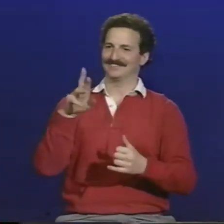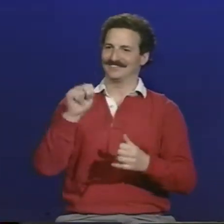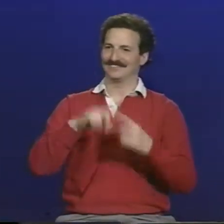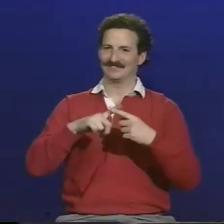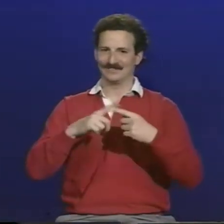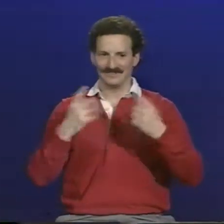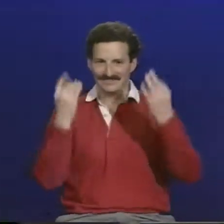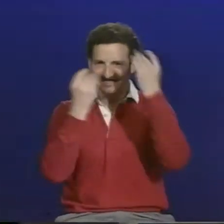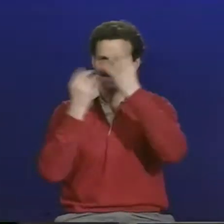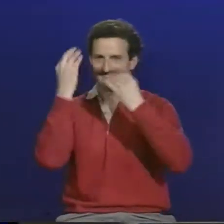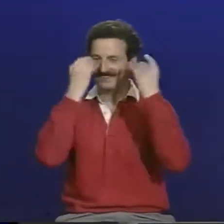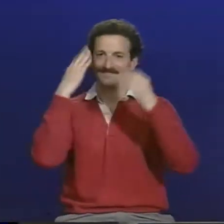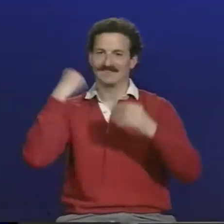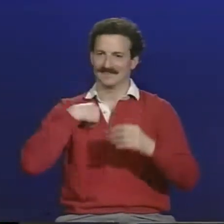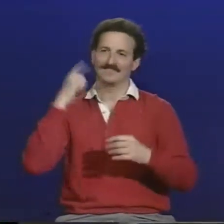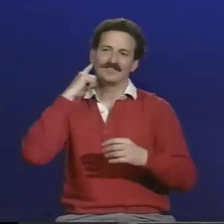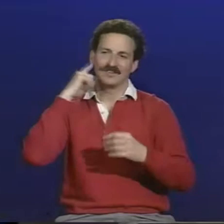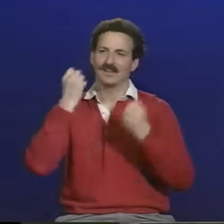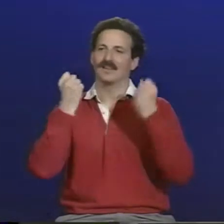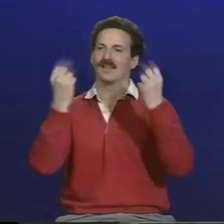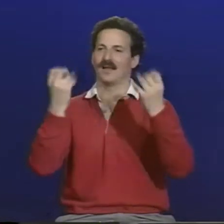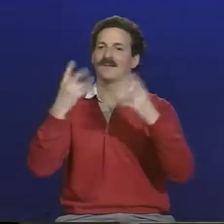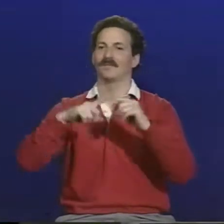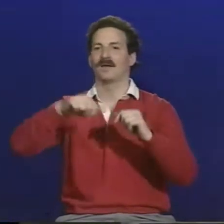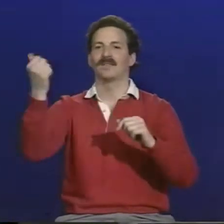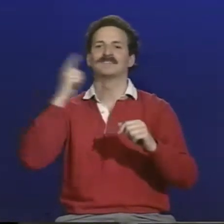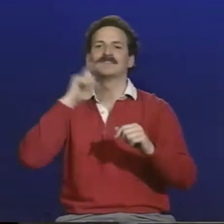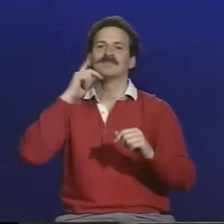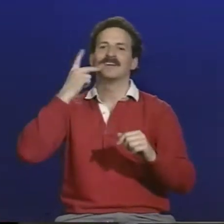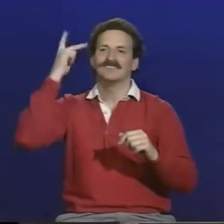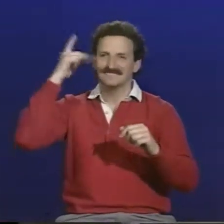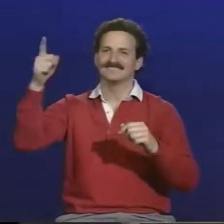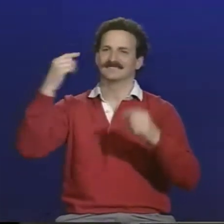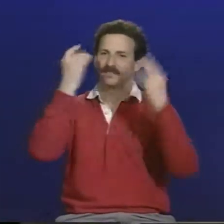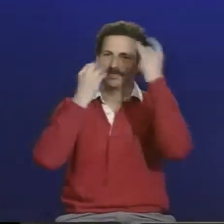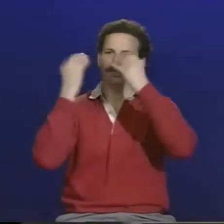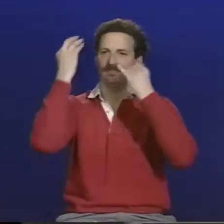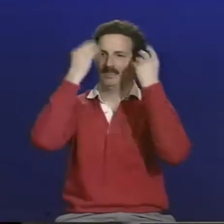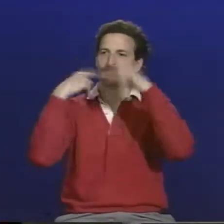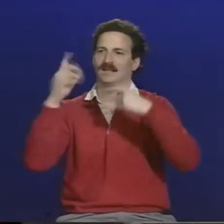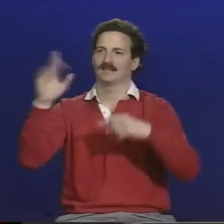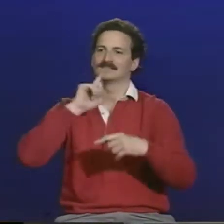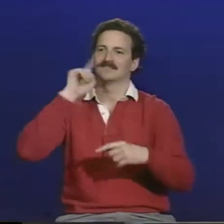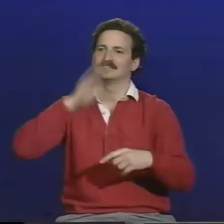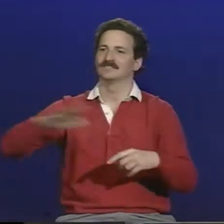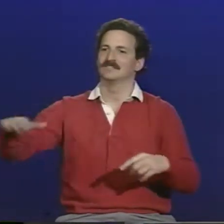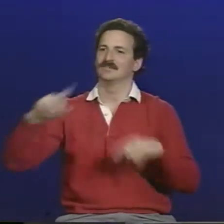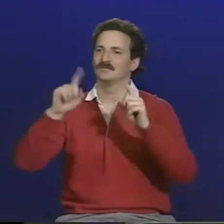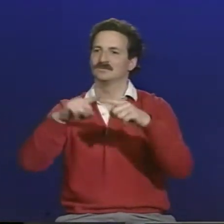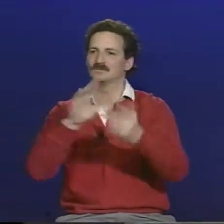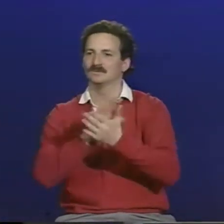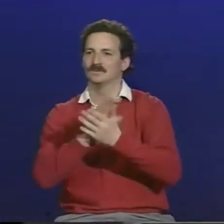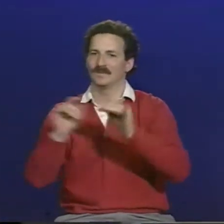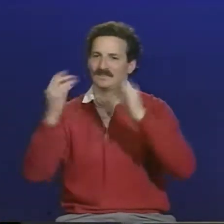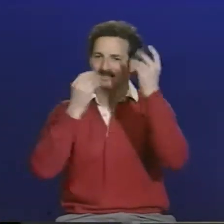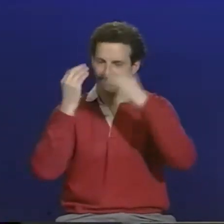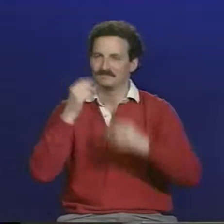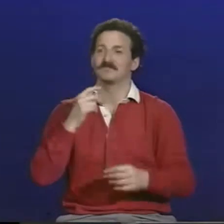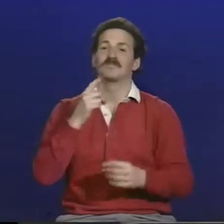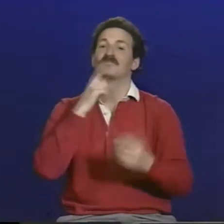kind of difficult to decide where to put them. Now it's my turn to give this some consideration, as I know many other deaf parents have had to do as well, in terms of where